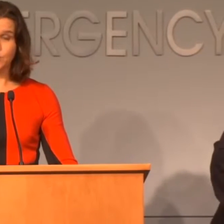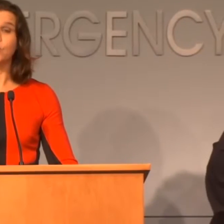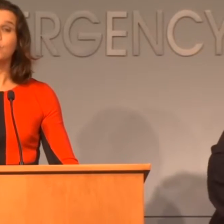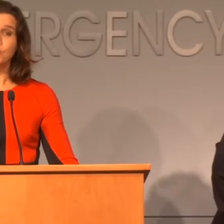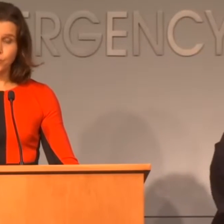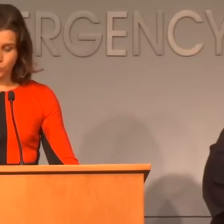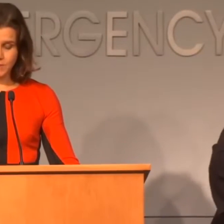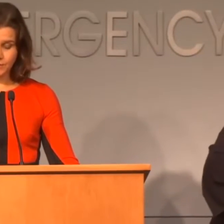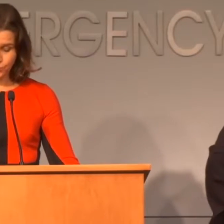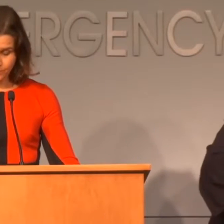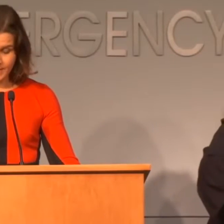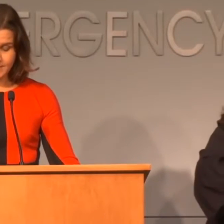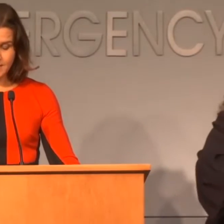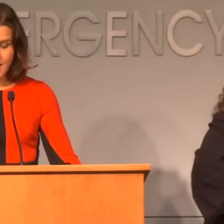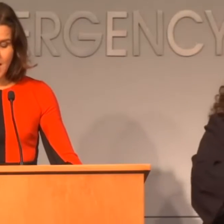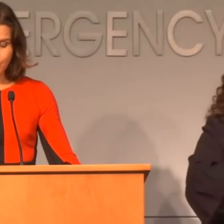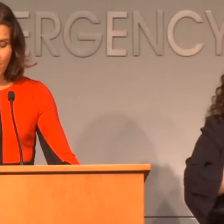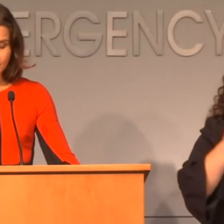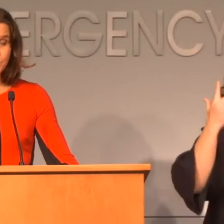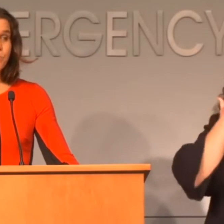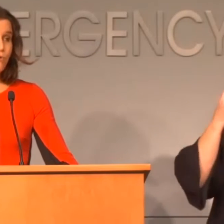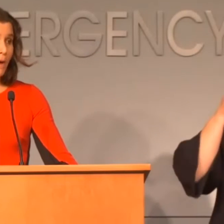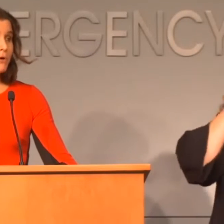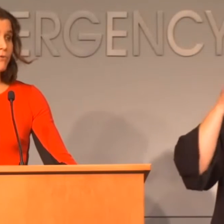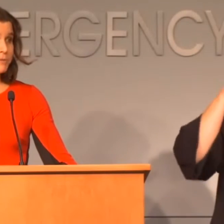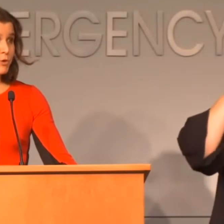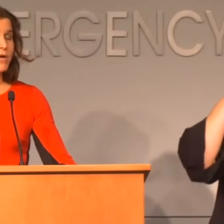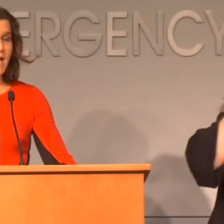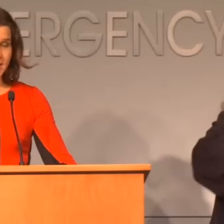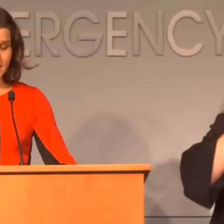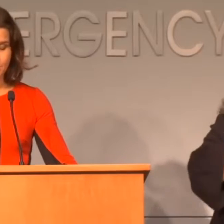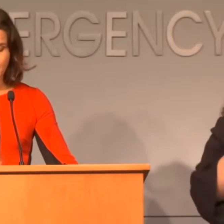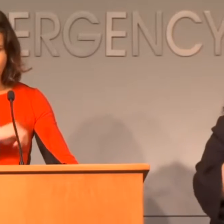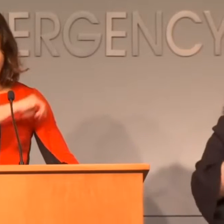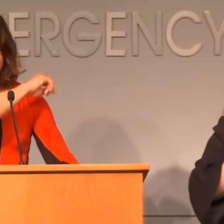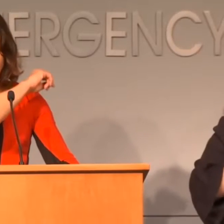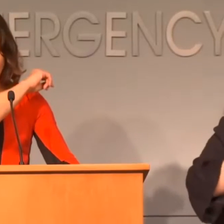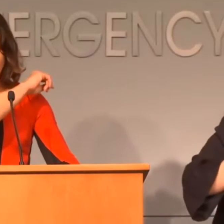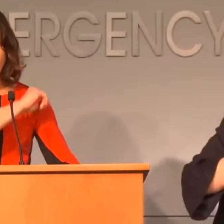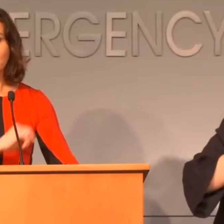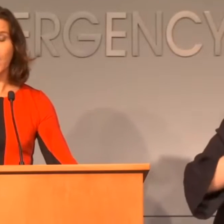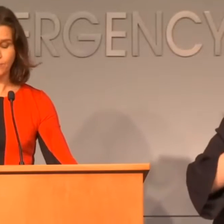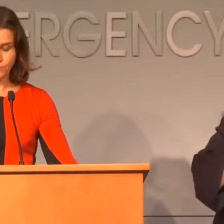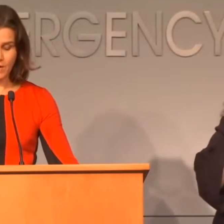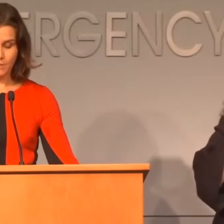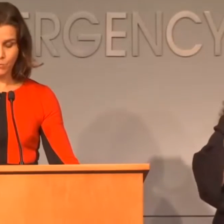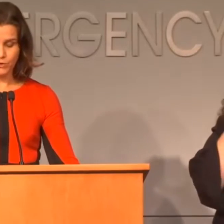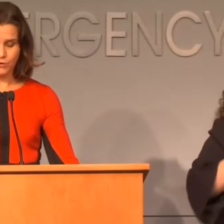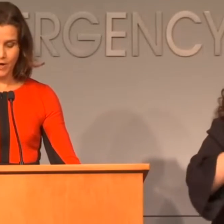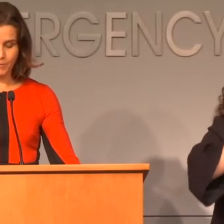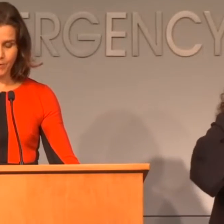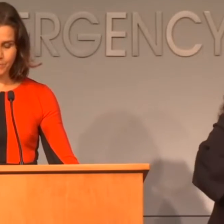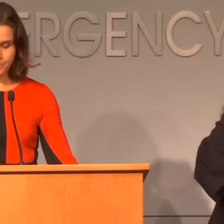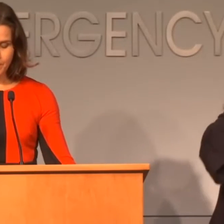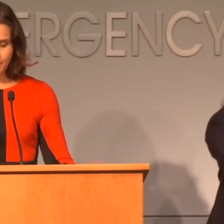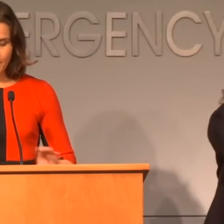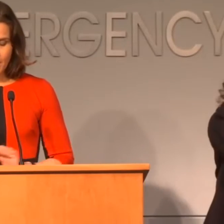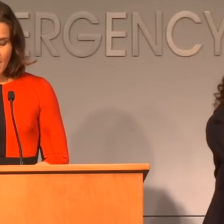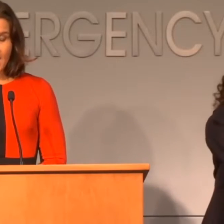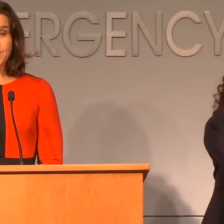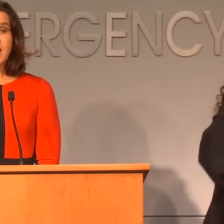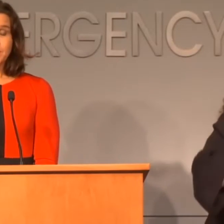sanitizer. Don't touch your face. And practice proper respiratory etiquette, meaning covering your cough with your elbow.